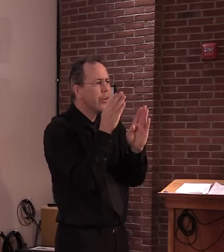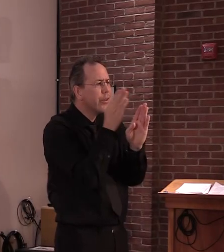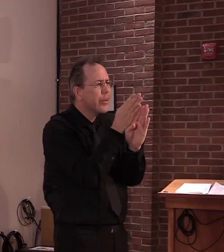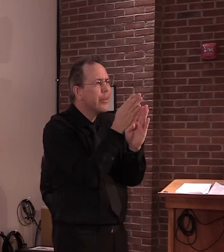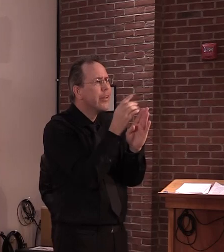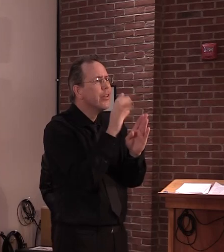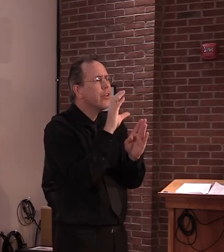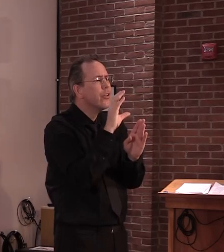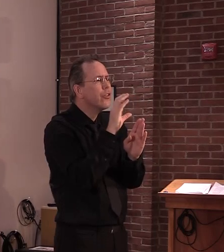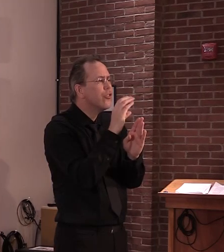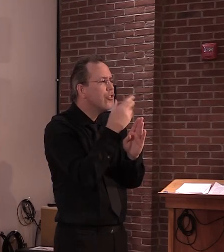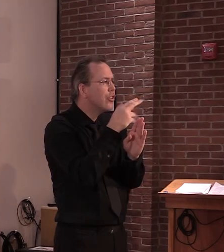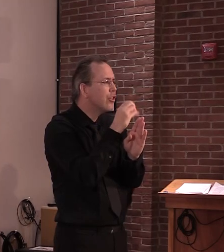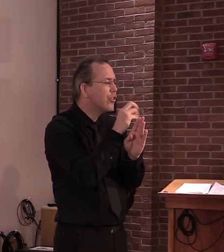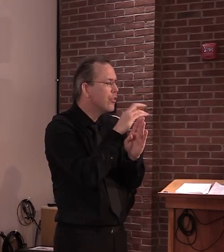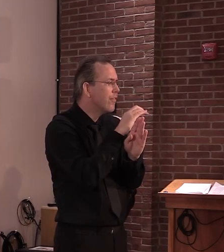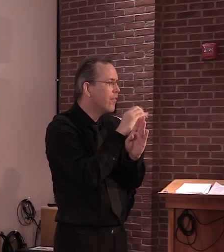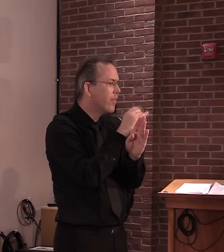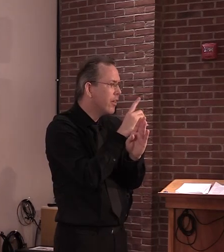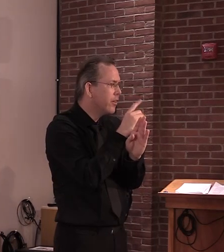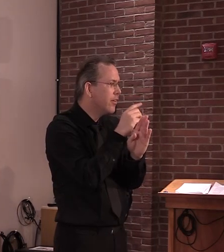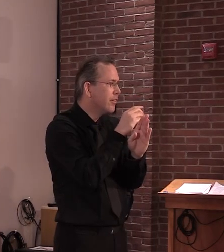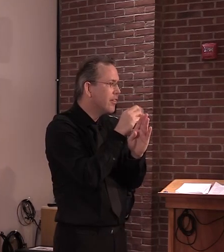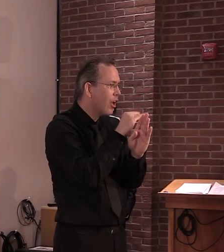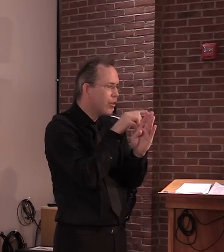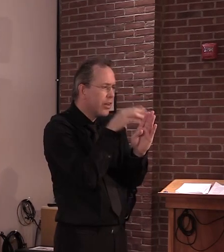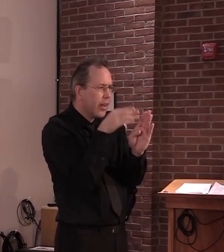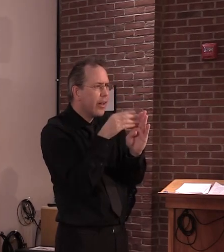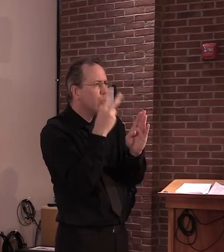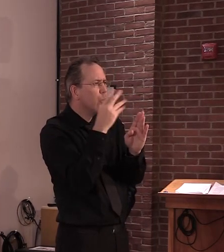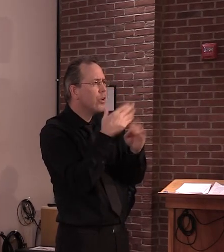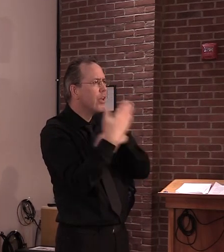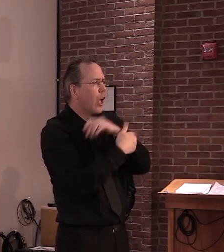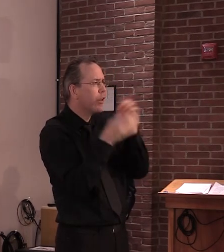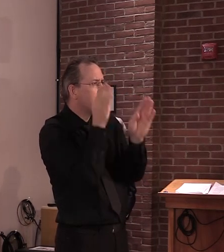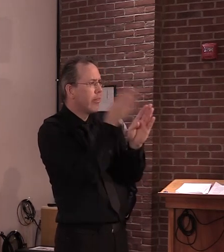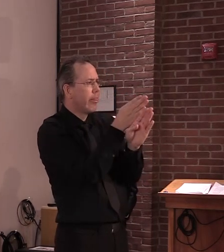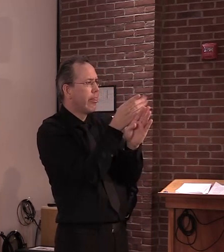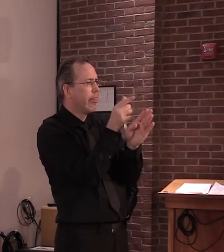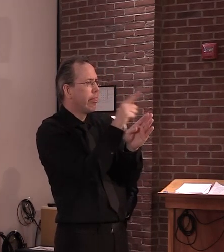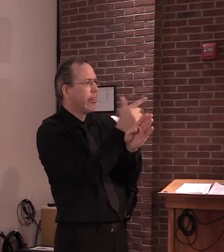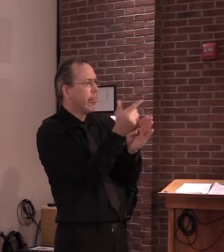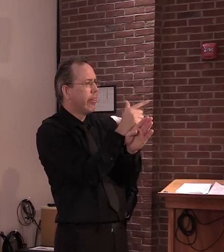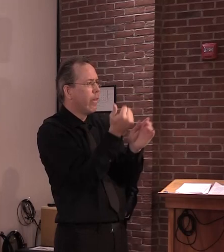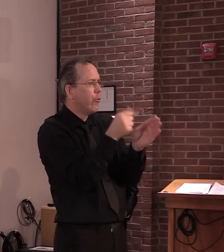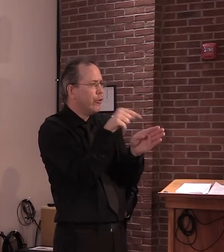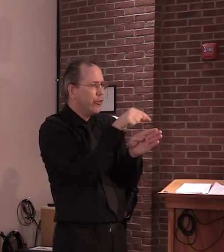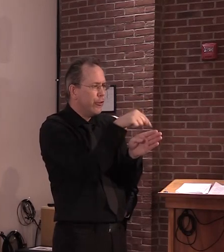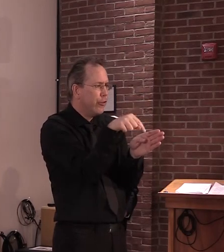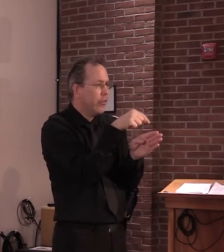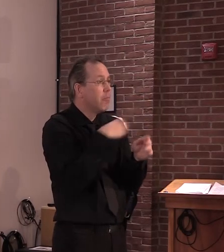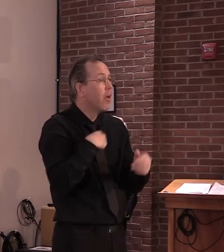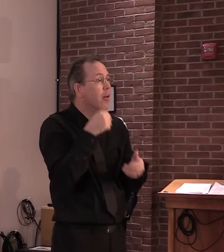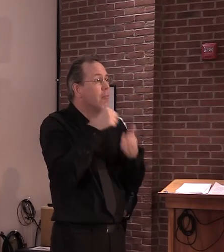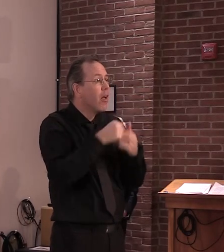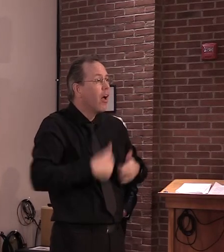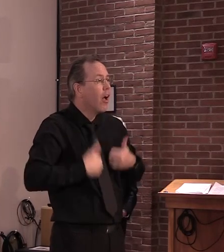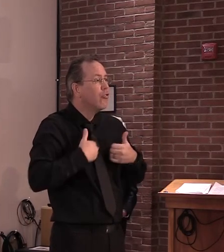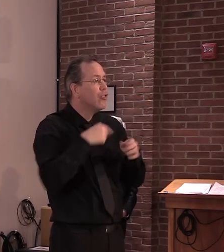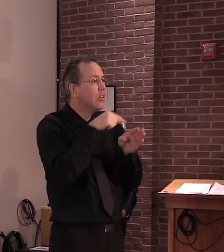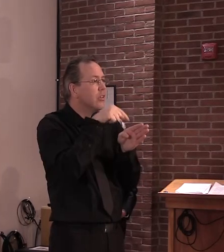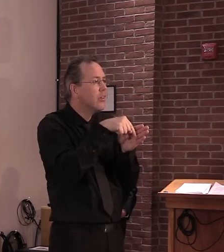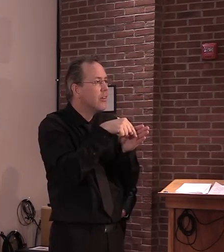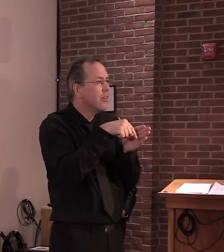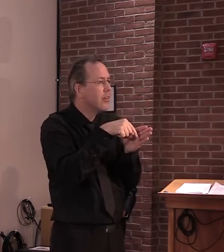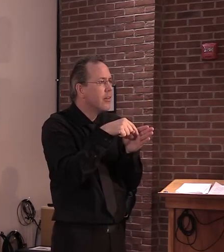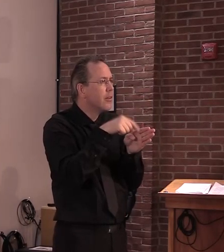portion of Georgia, you actually have a Milton mailing address. Even if you have a mailbox out in front of your house, it's